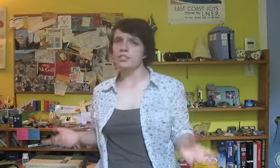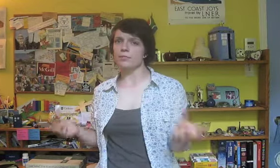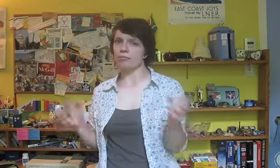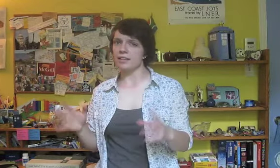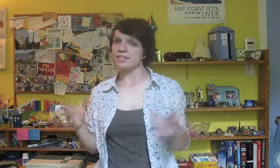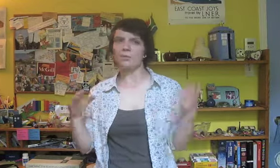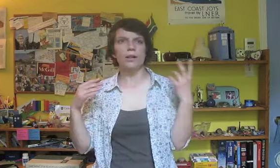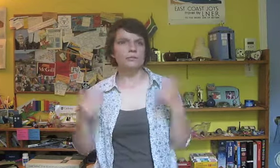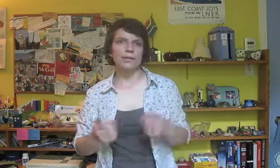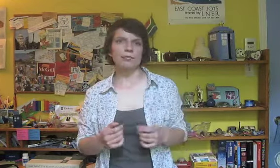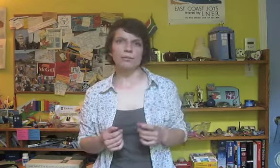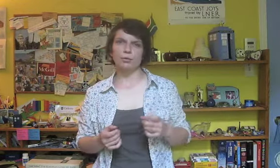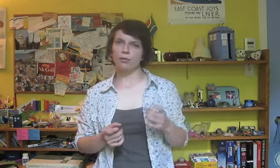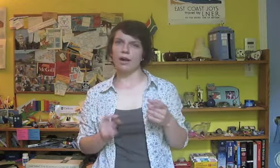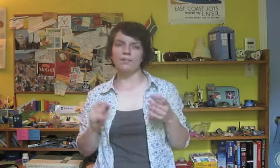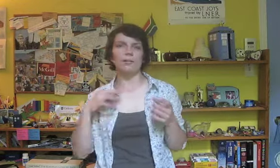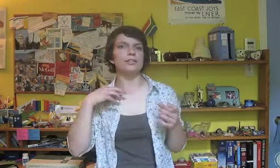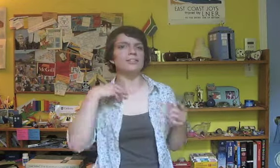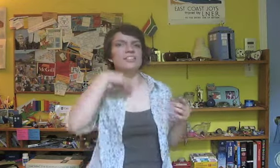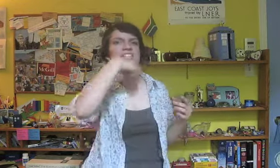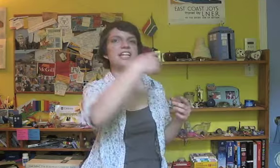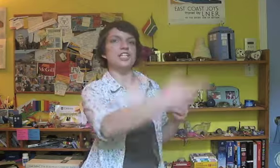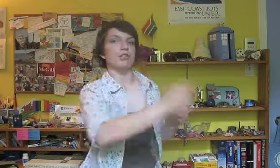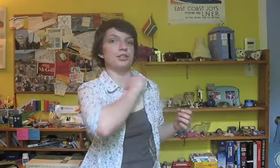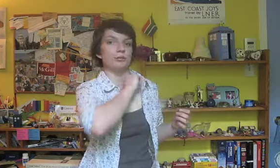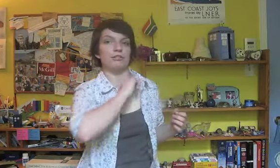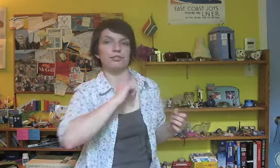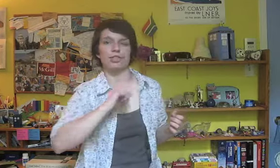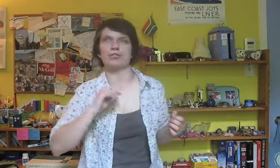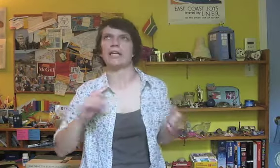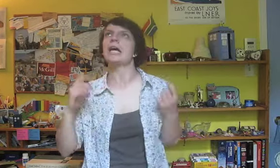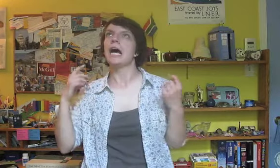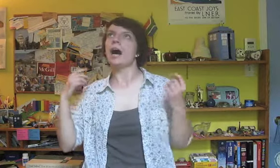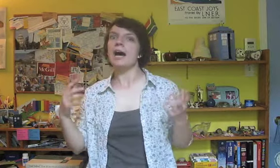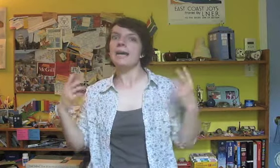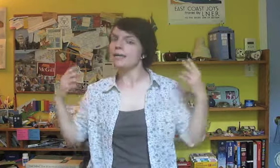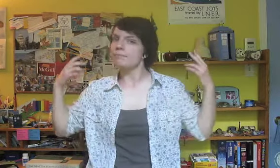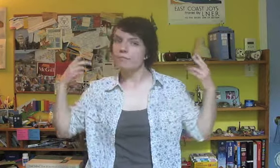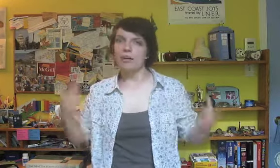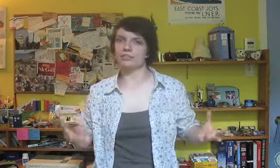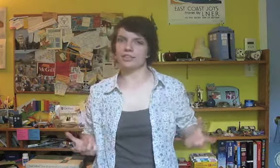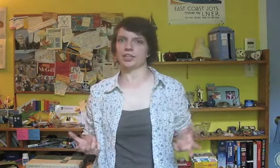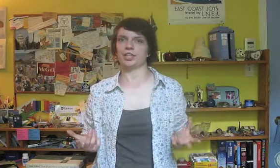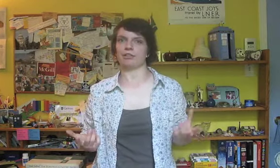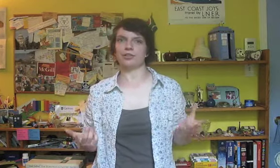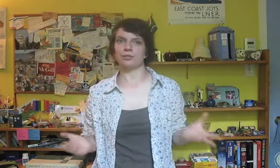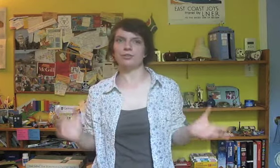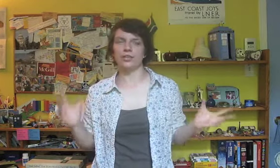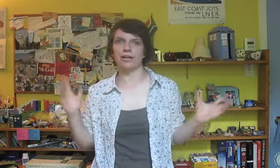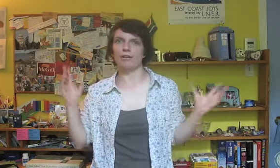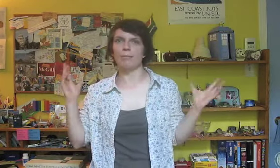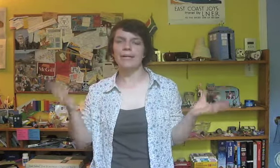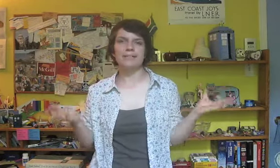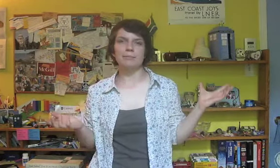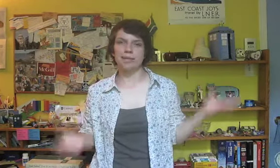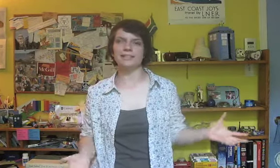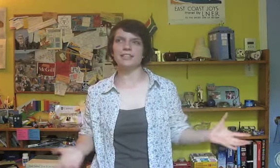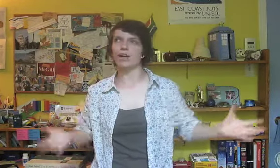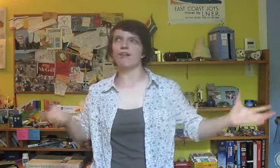some friends and while I was waiting for them to arrive I went into the stationery store across the street. I love stationery stores. They are amazing places of